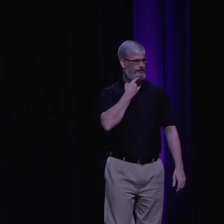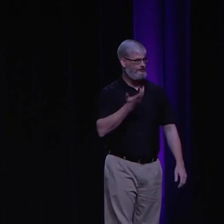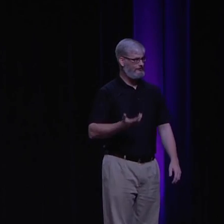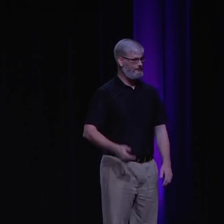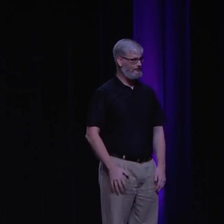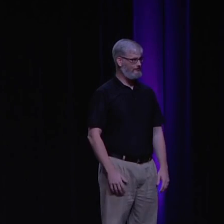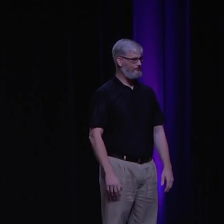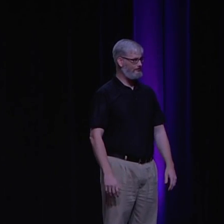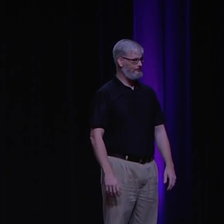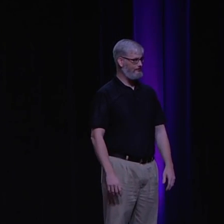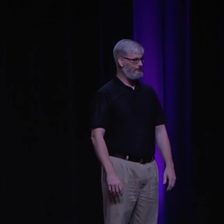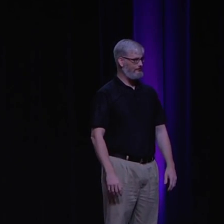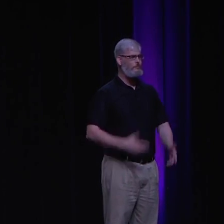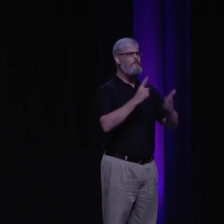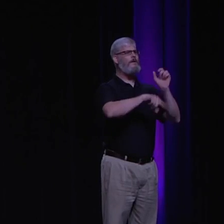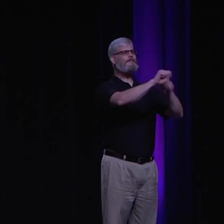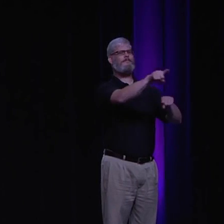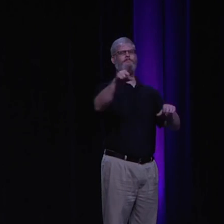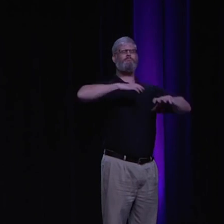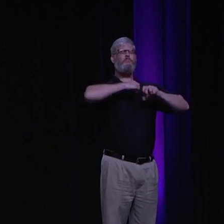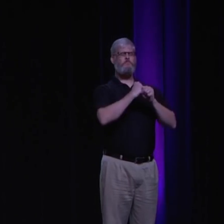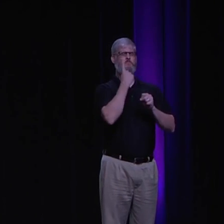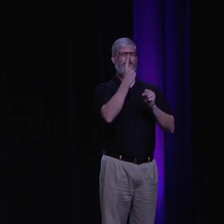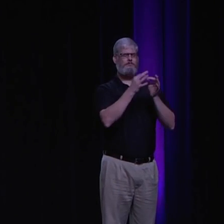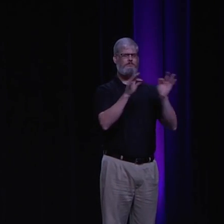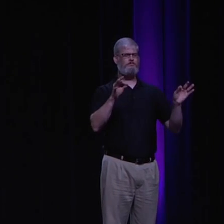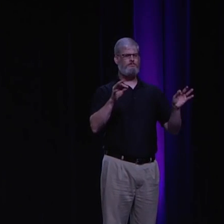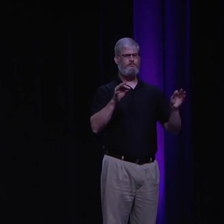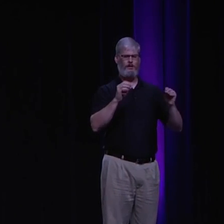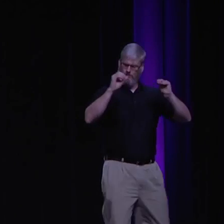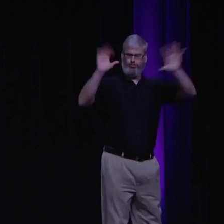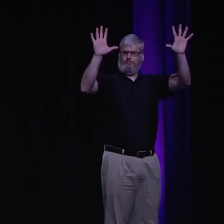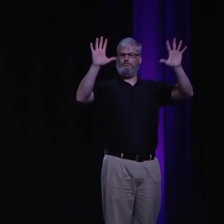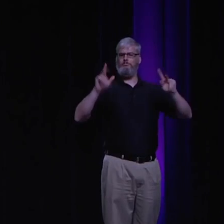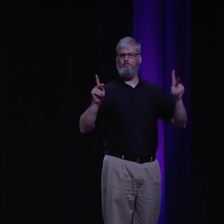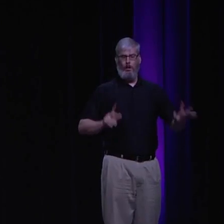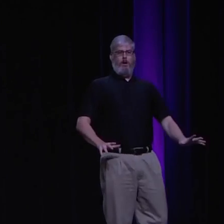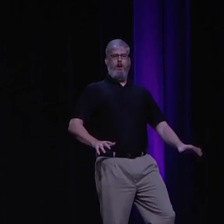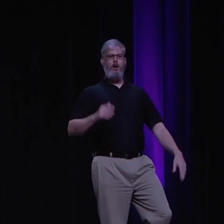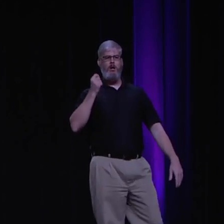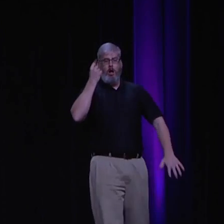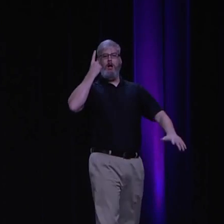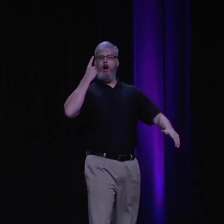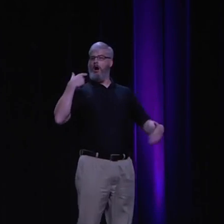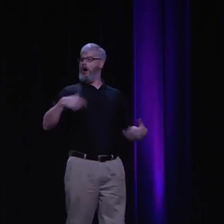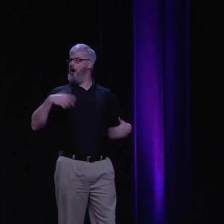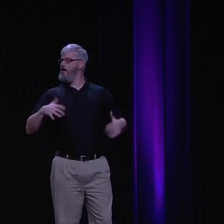And so, what does an atheist say? What is the one theological statement you guys can kind of